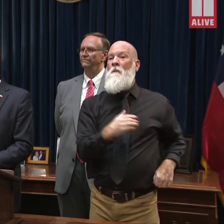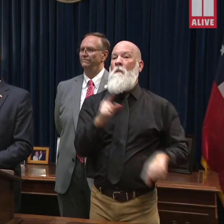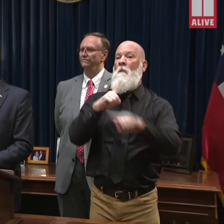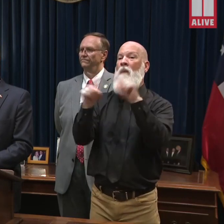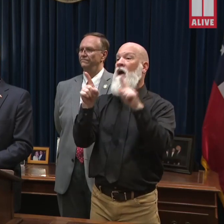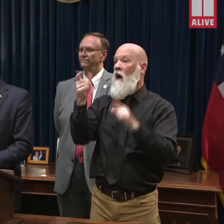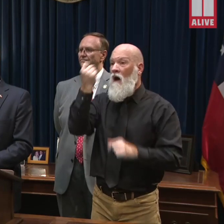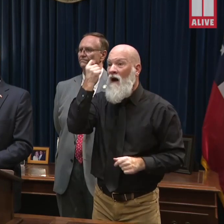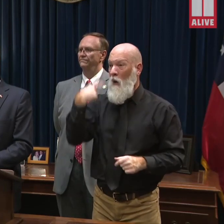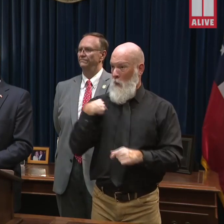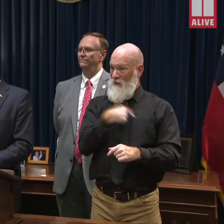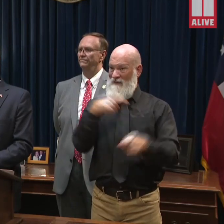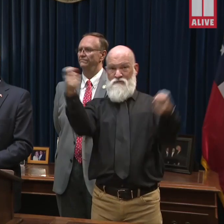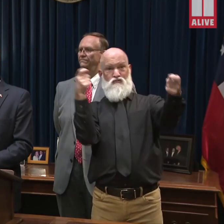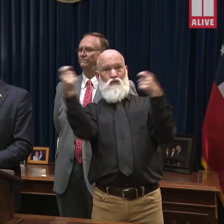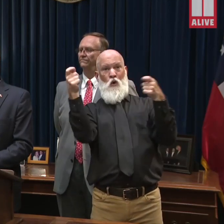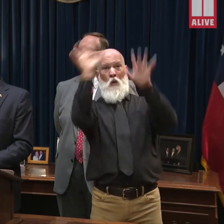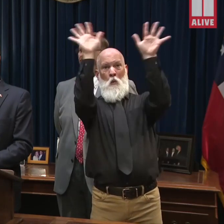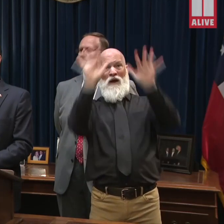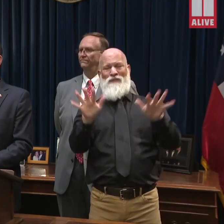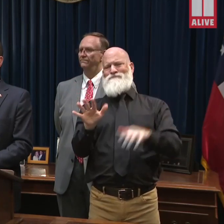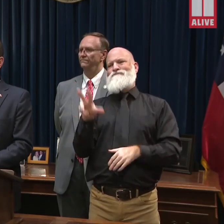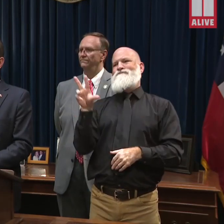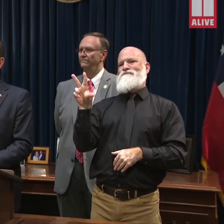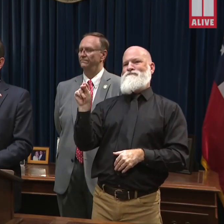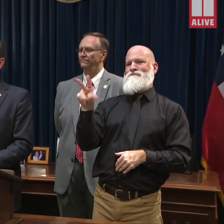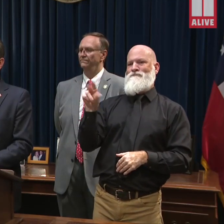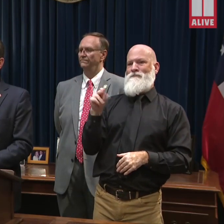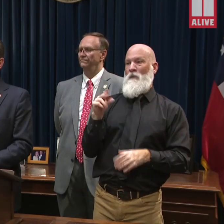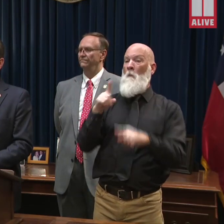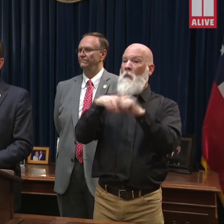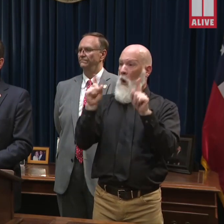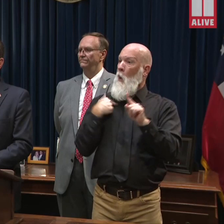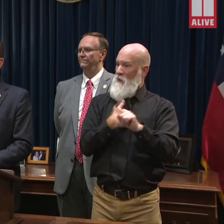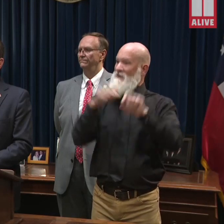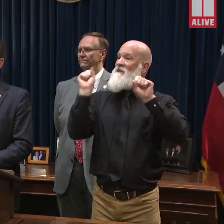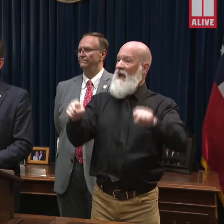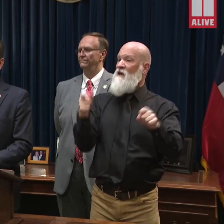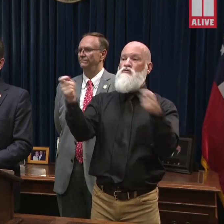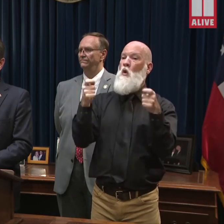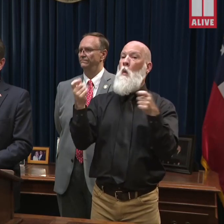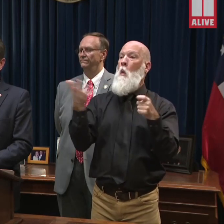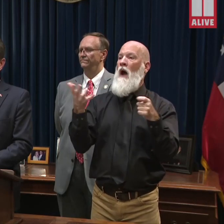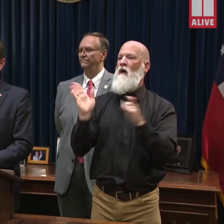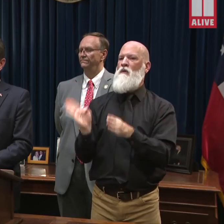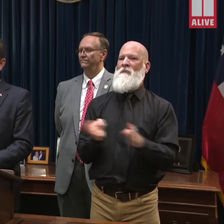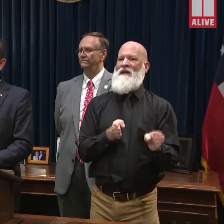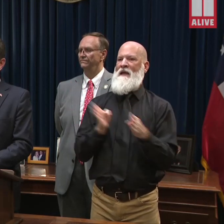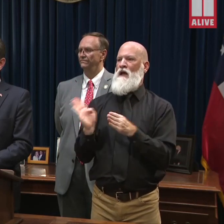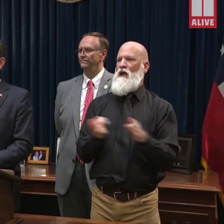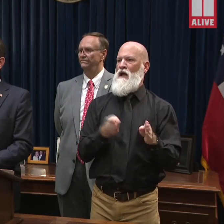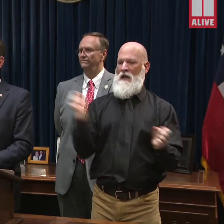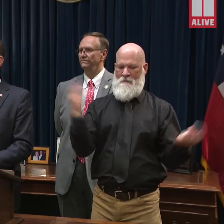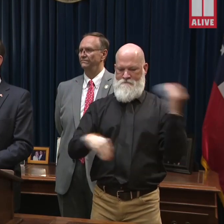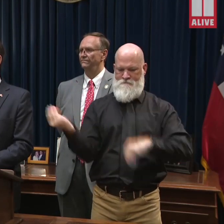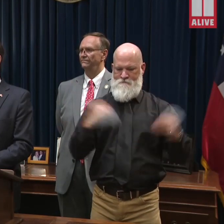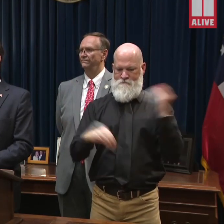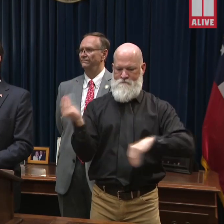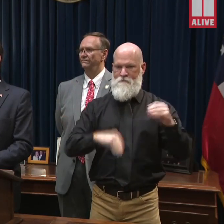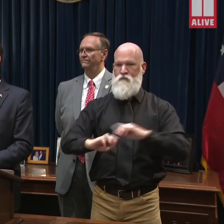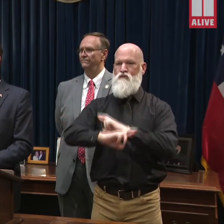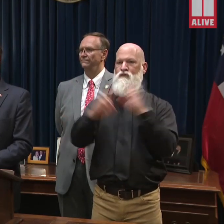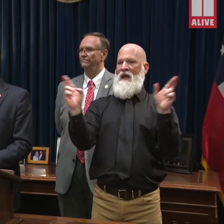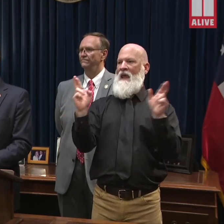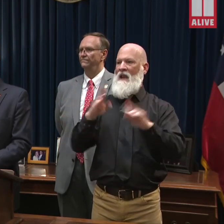for it, protect your belongings, protect your home. And make sure that you're ready to move very quickly in the next 24